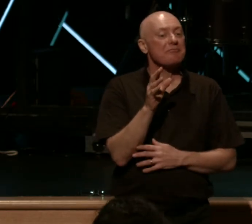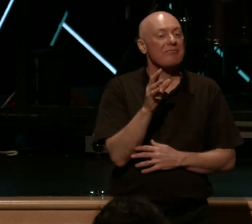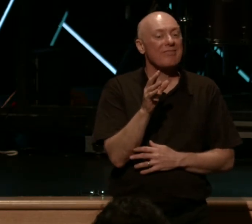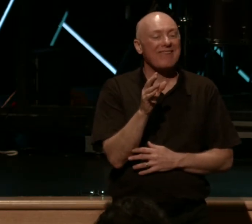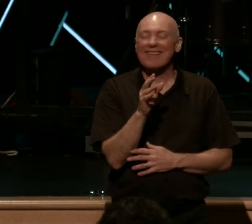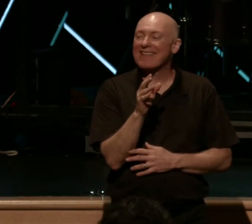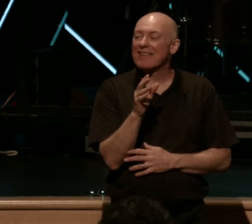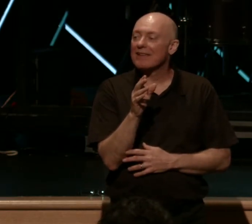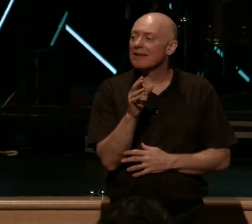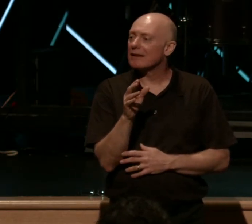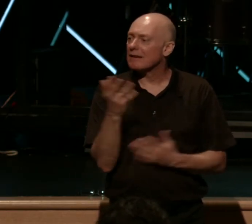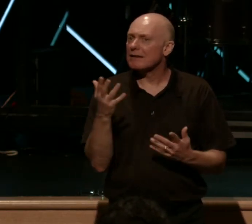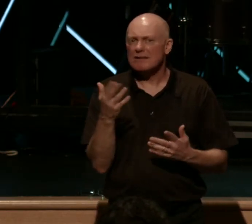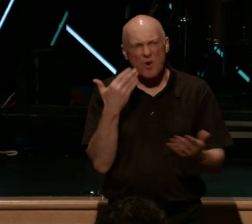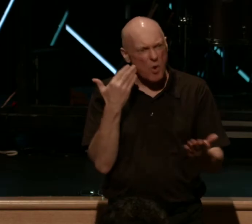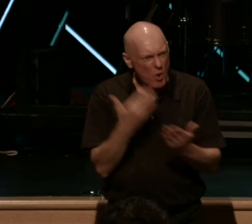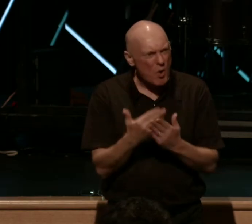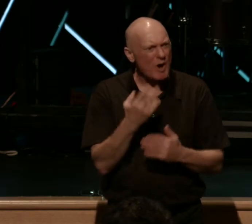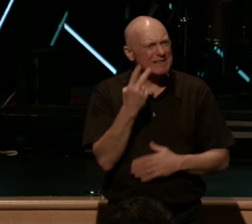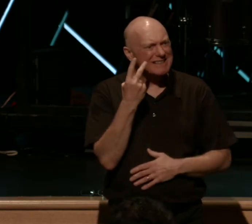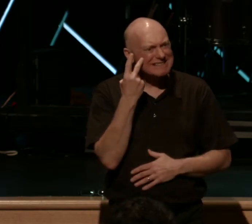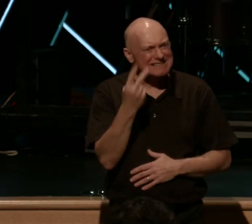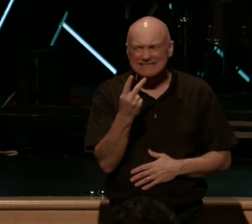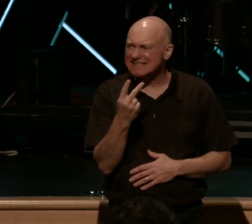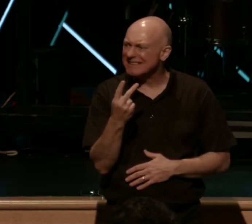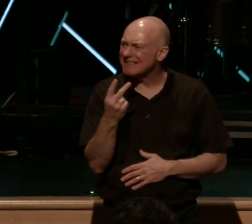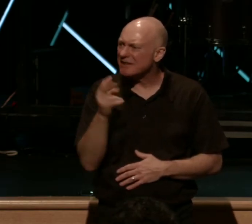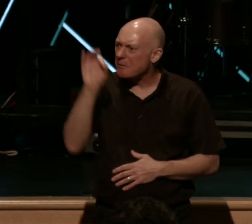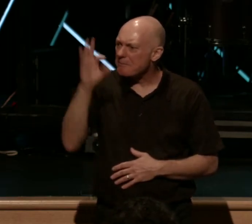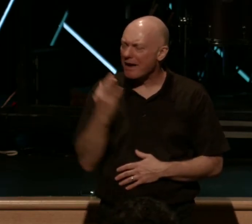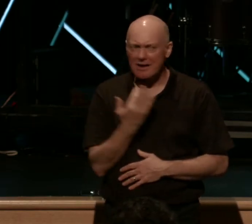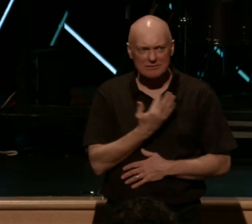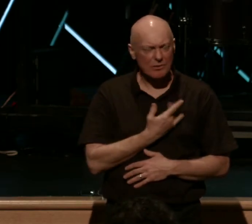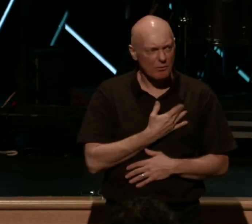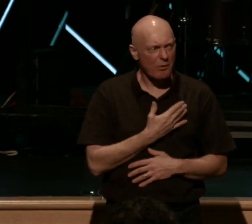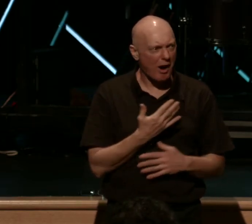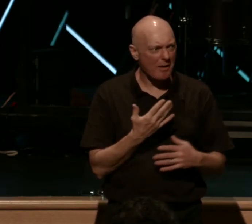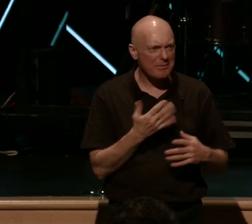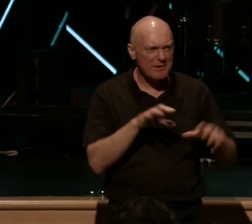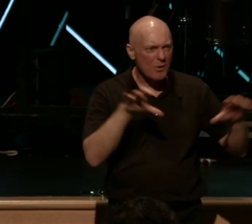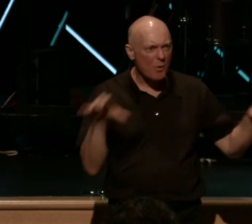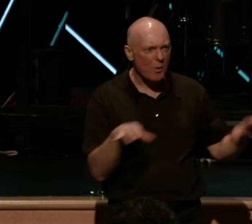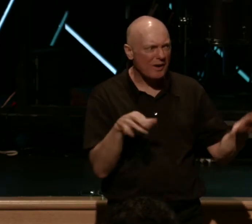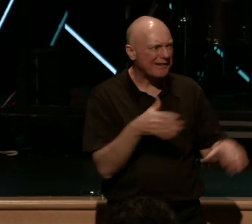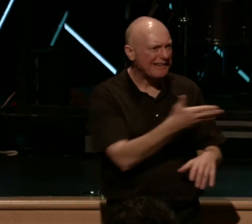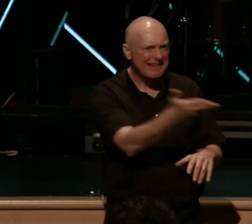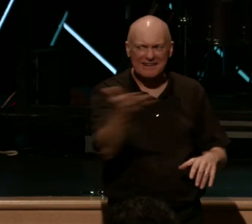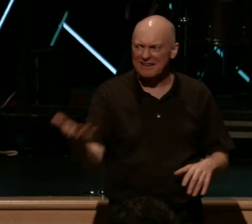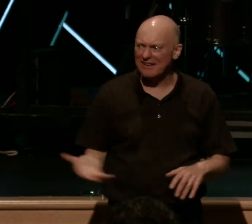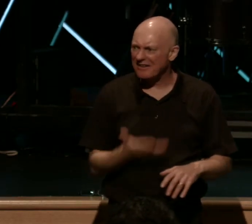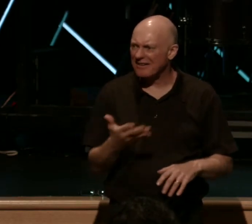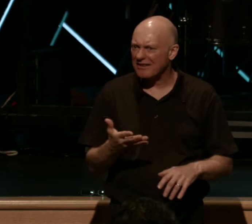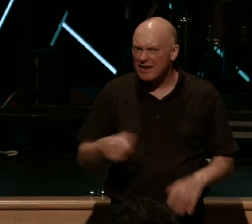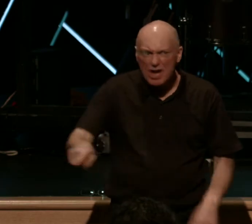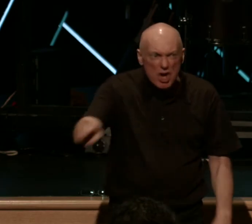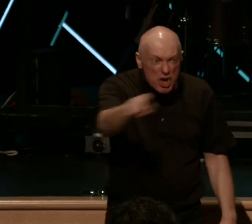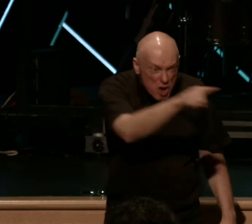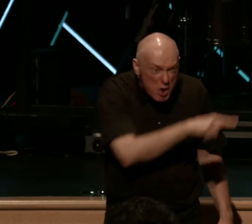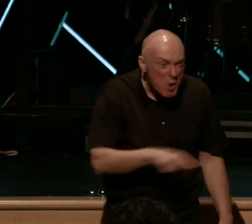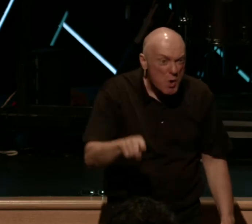It's been so good to see his fingerprints implanted upon each of your lives. And you guys have been so welcoming